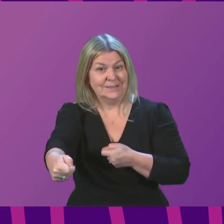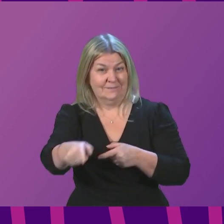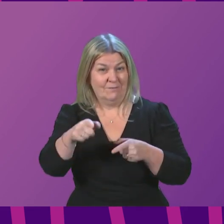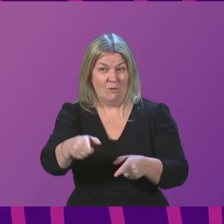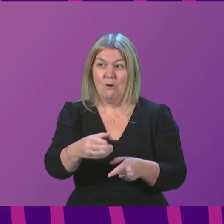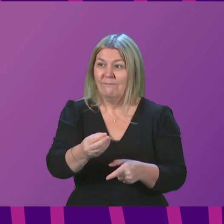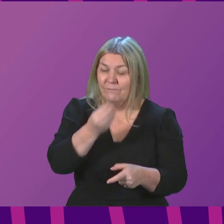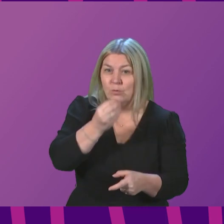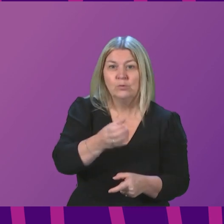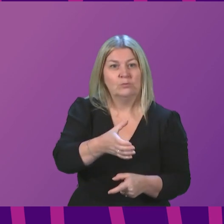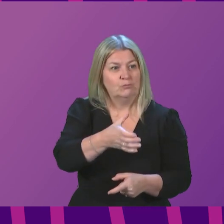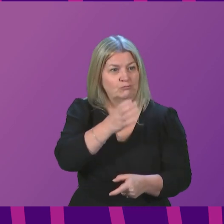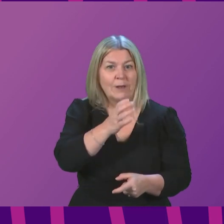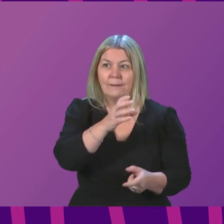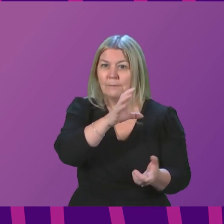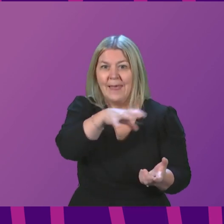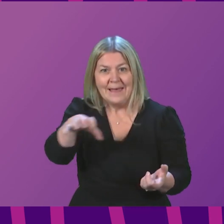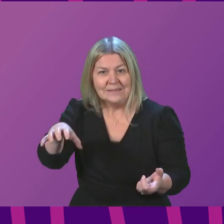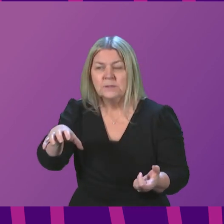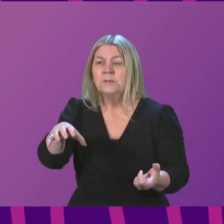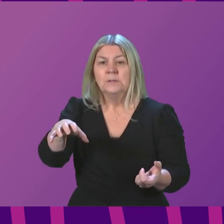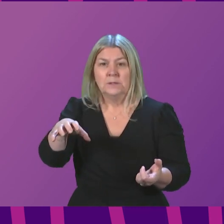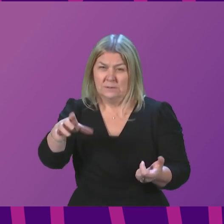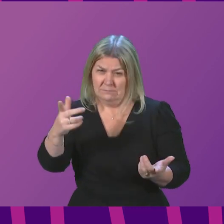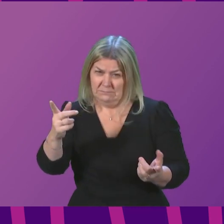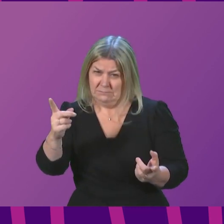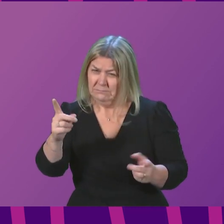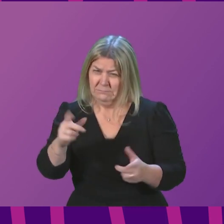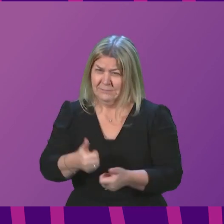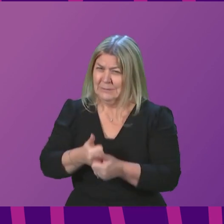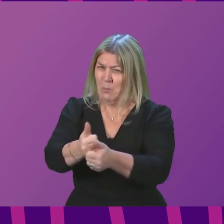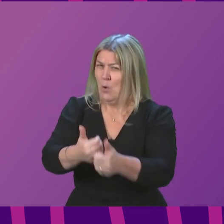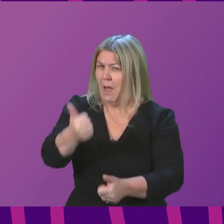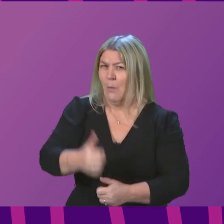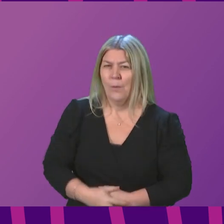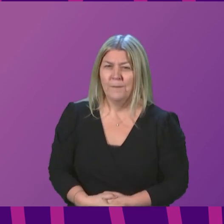to a hospitality sector that already on its knees? First Minister.